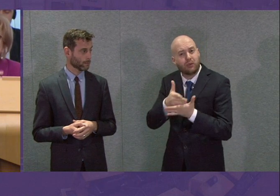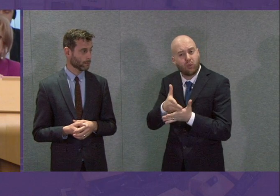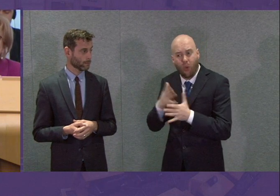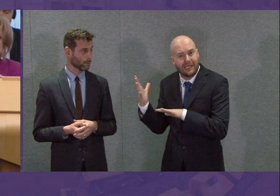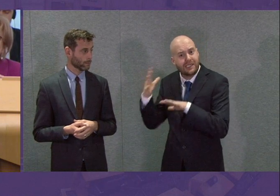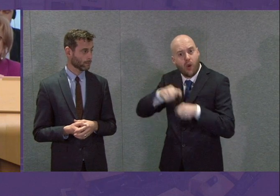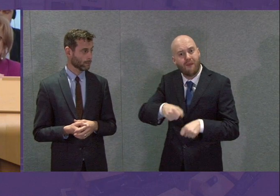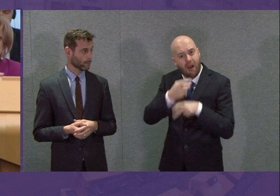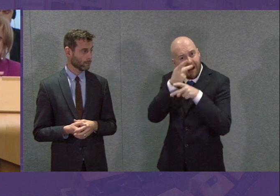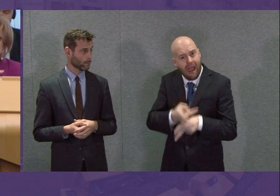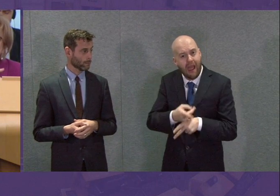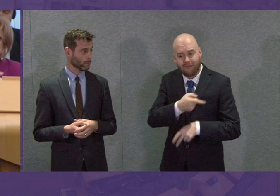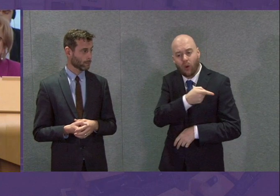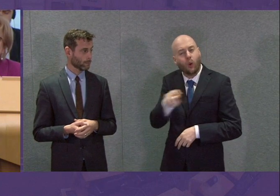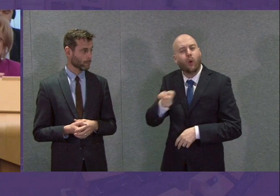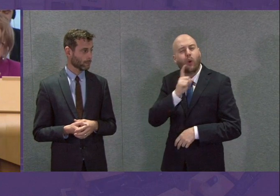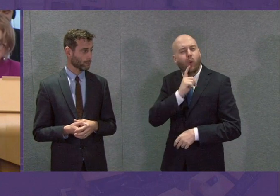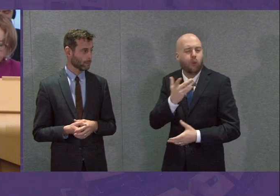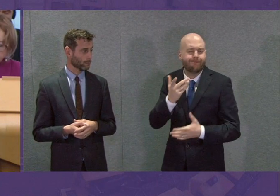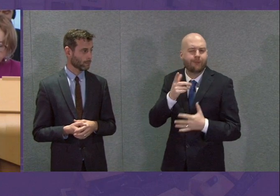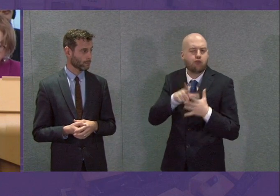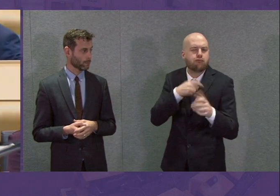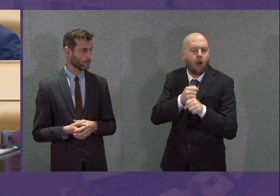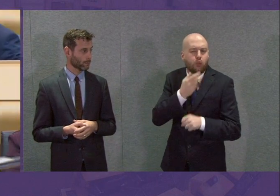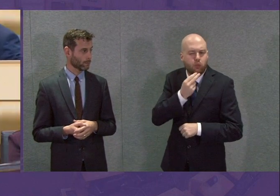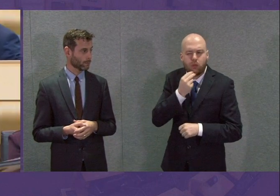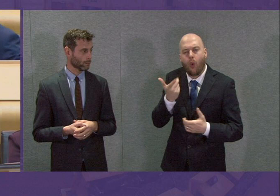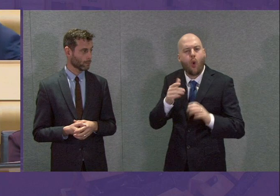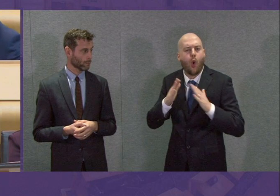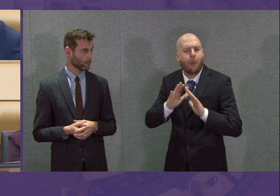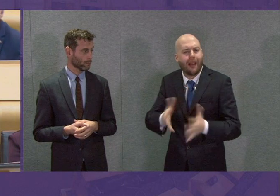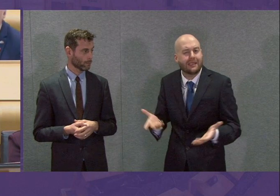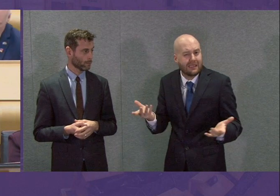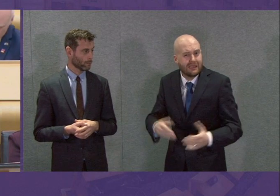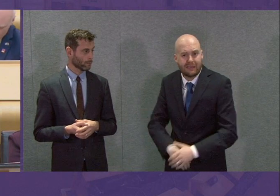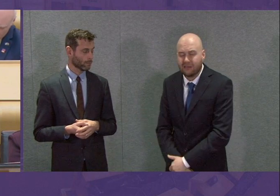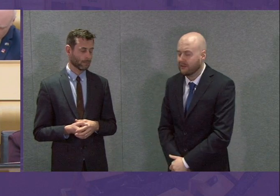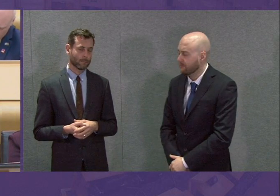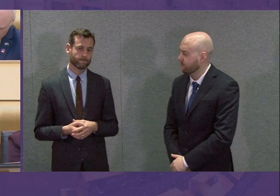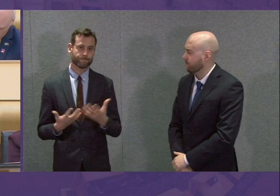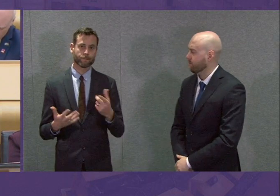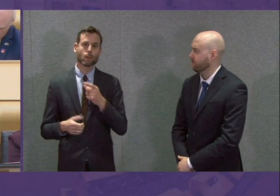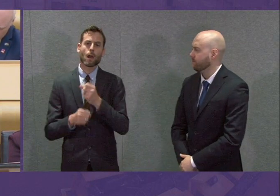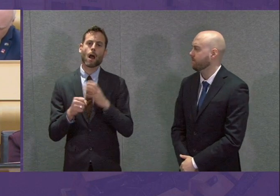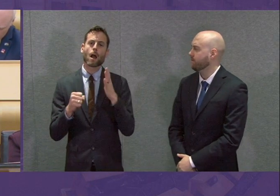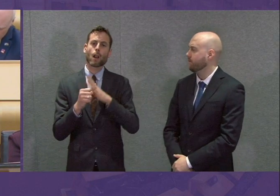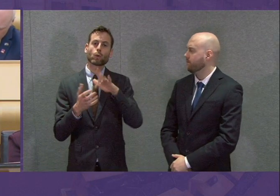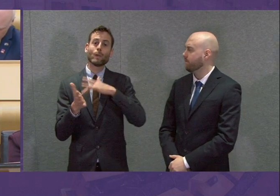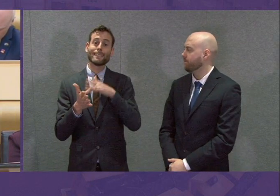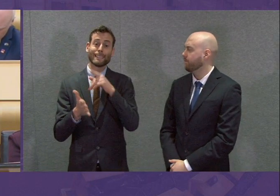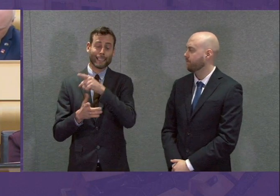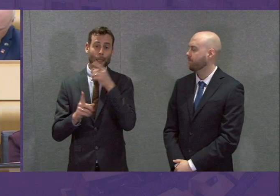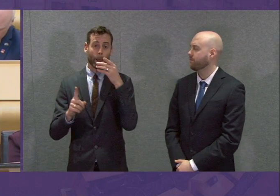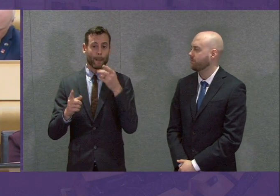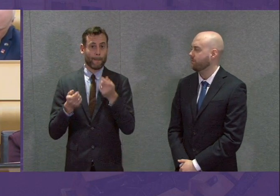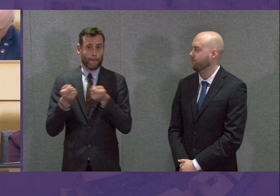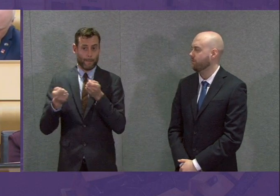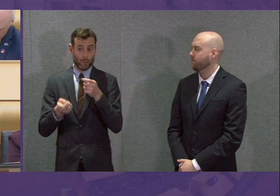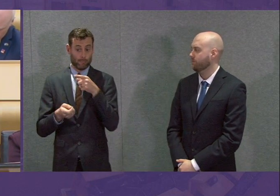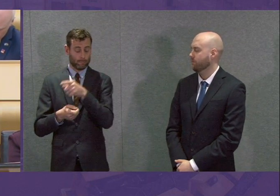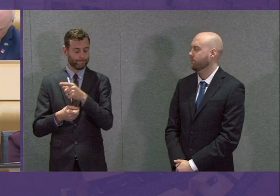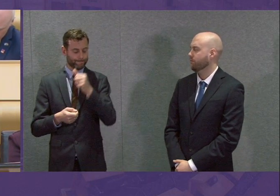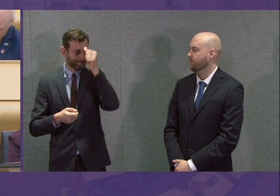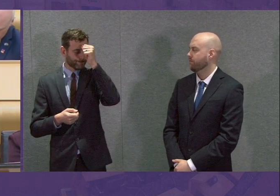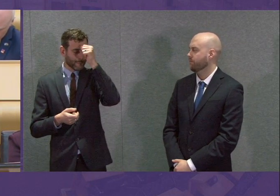provided for the homeless and rough sleepers? Yes, I know that Glasgow City Mission, who run the winter night shelter, took this decision